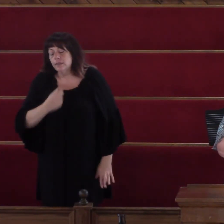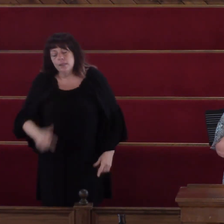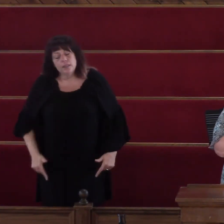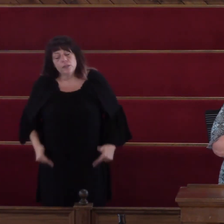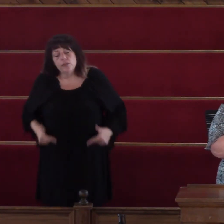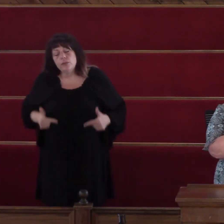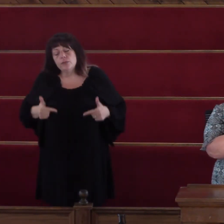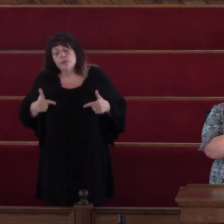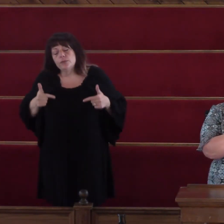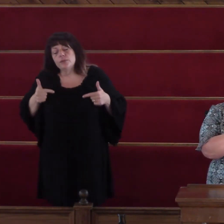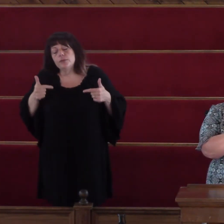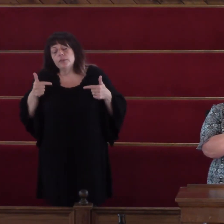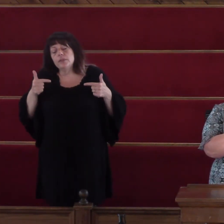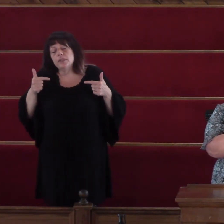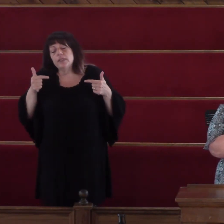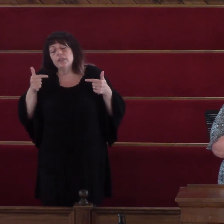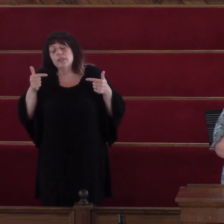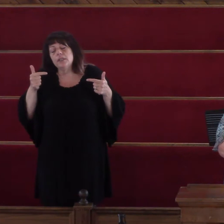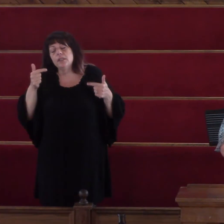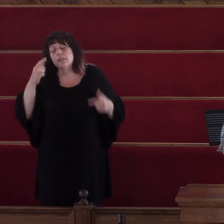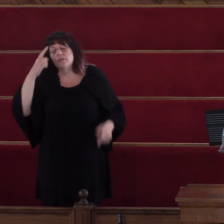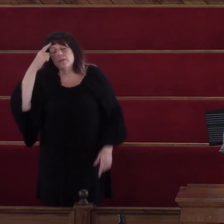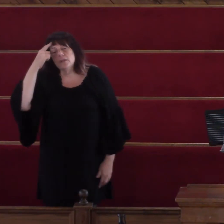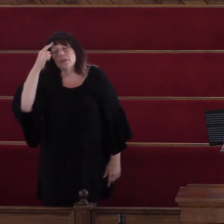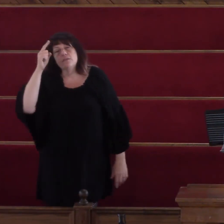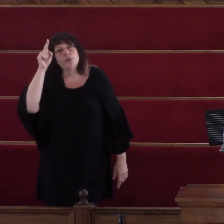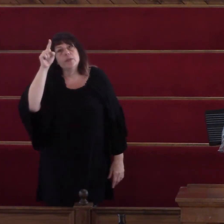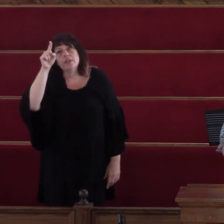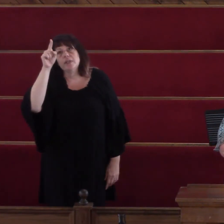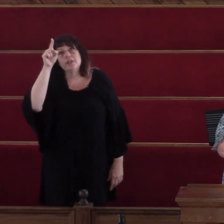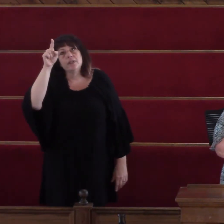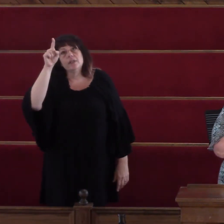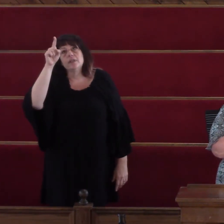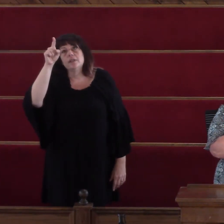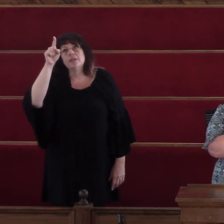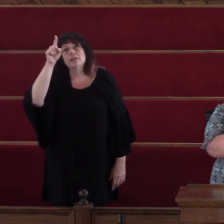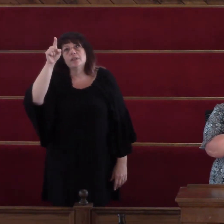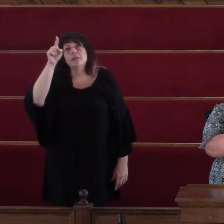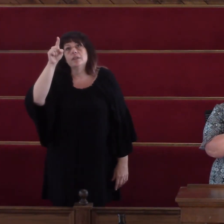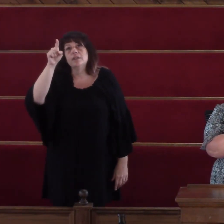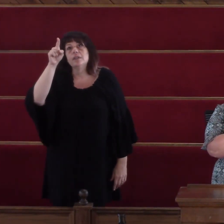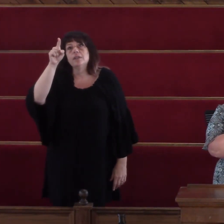To live for Him